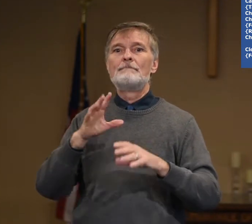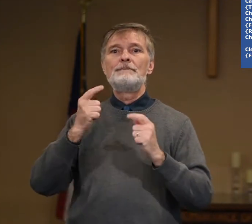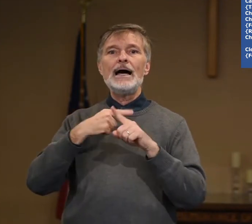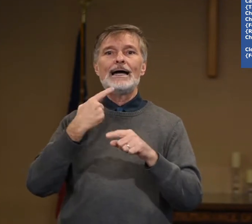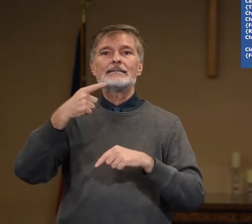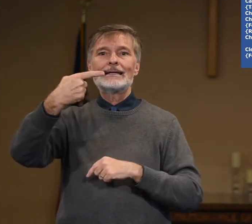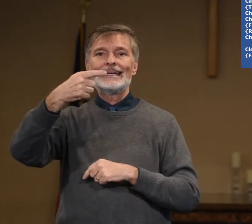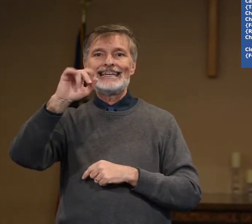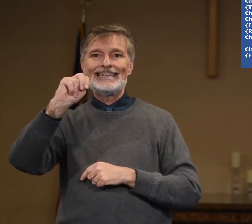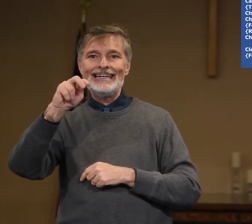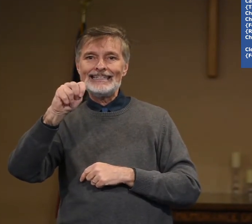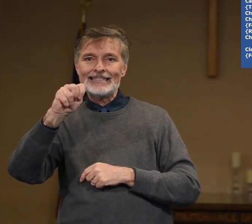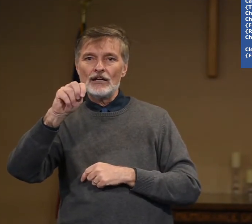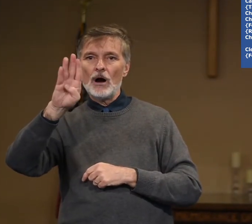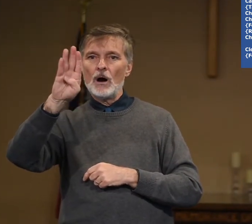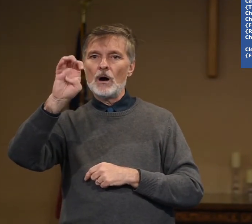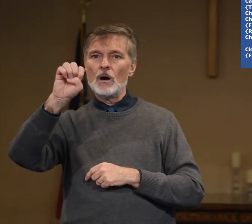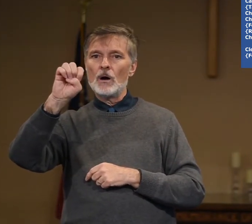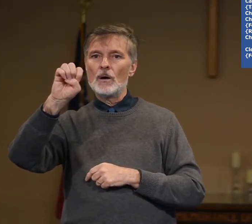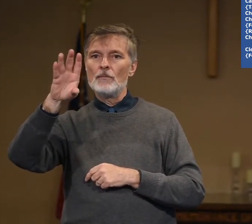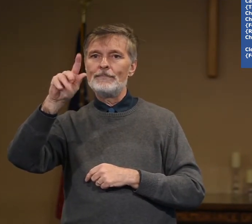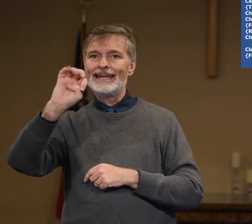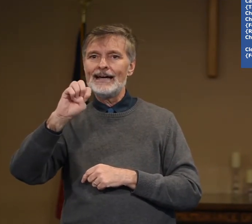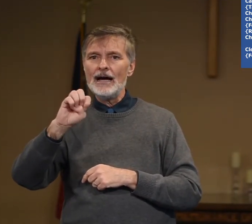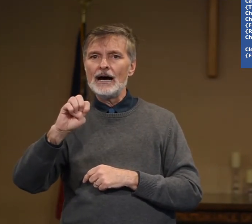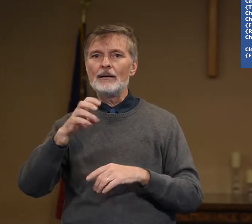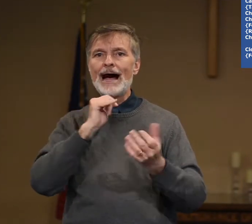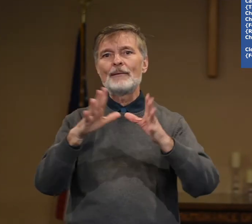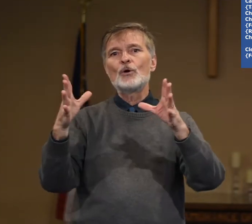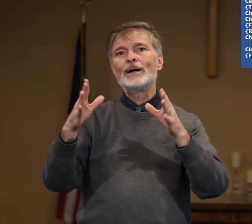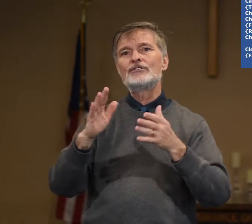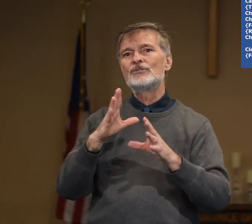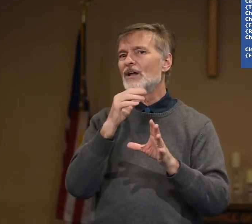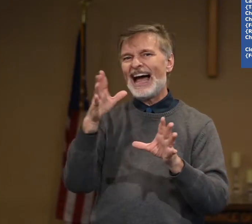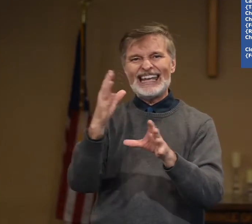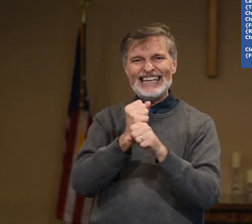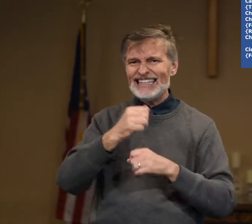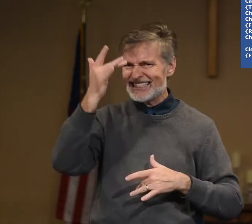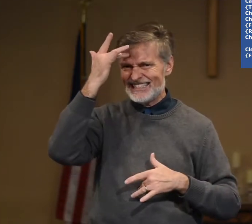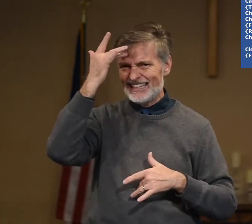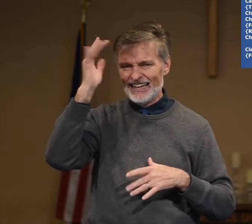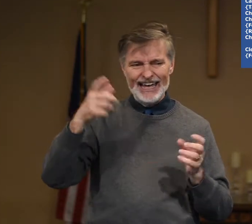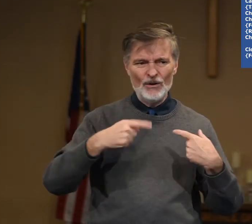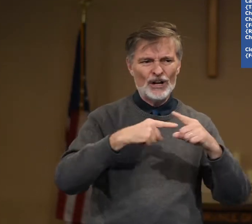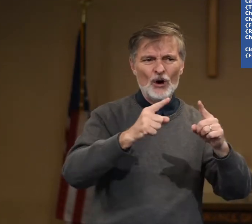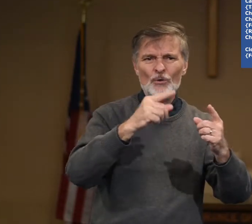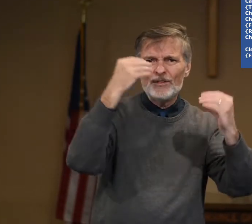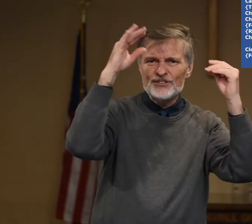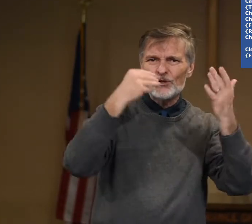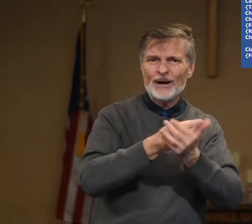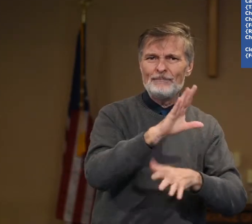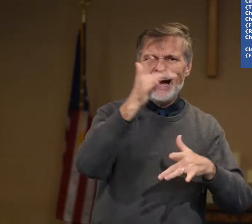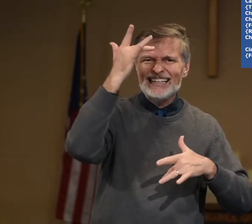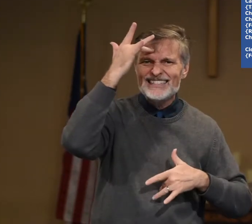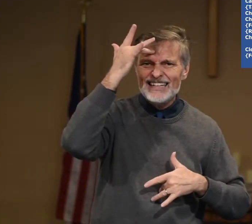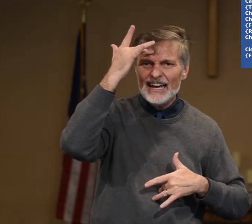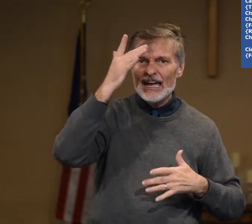But get or become, I'm going to not get sick. I don't go to the store and buy sick.